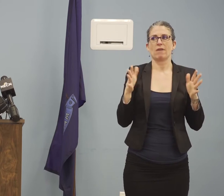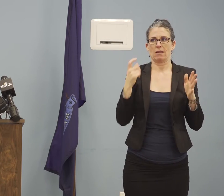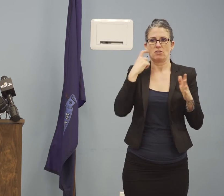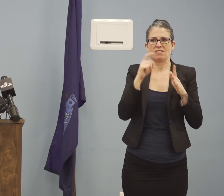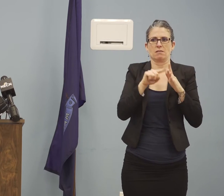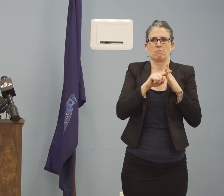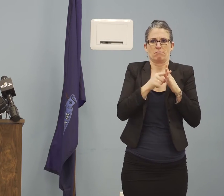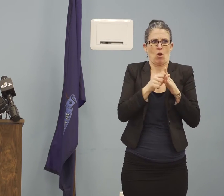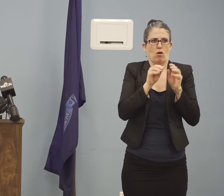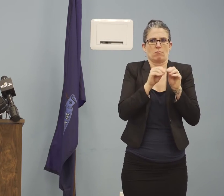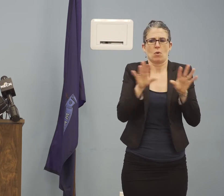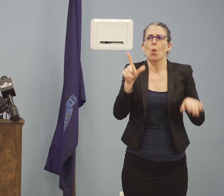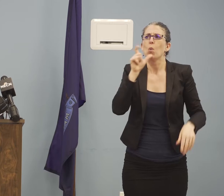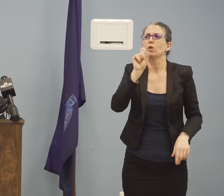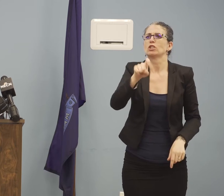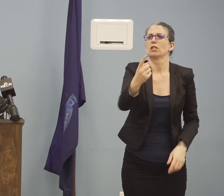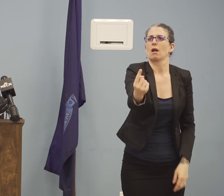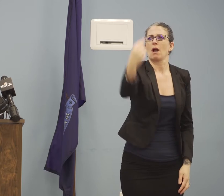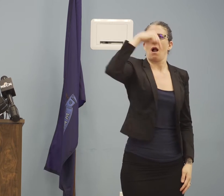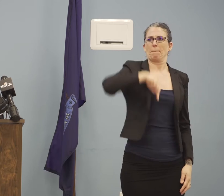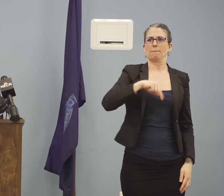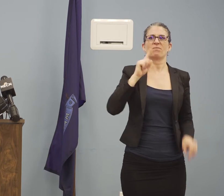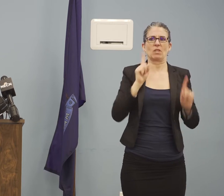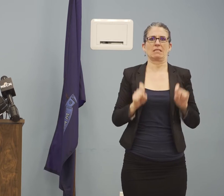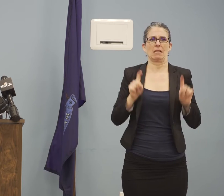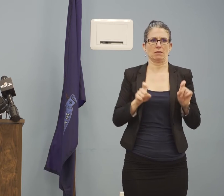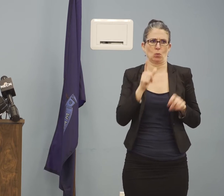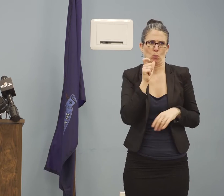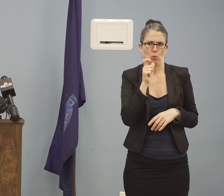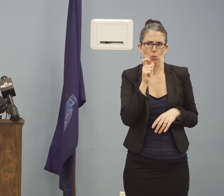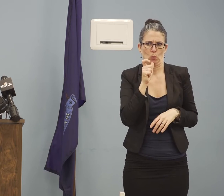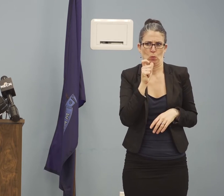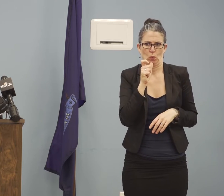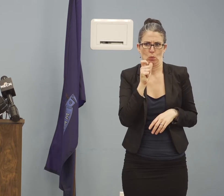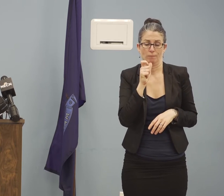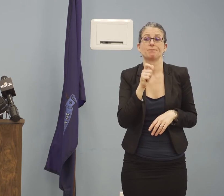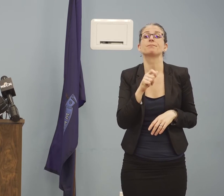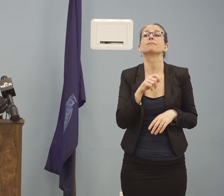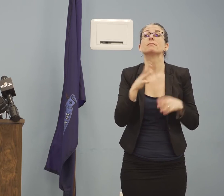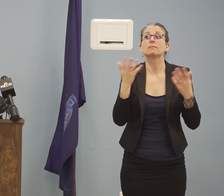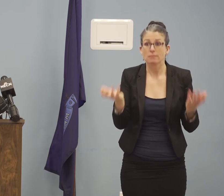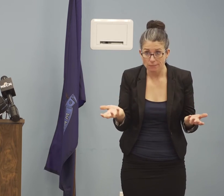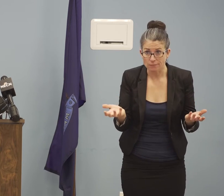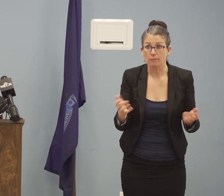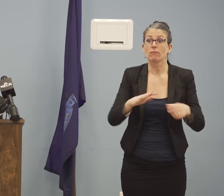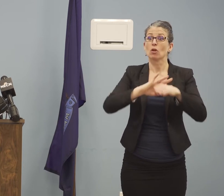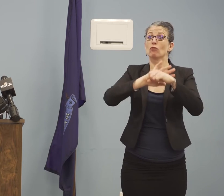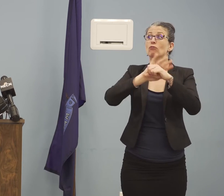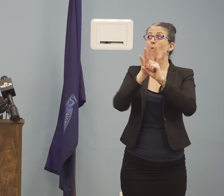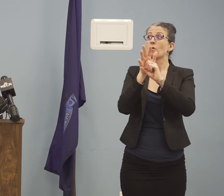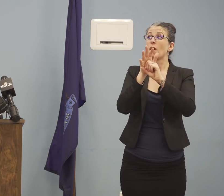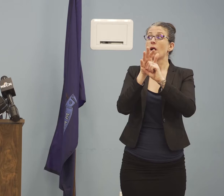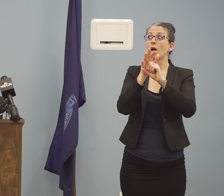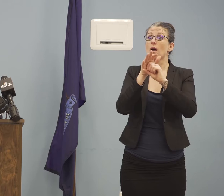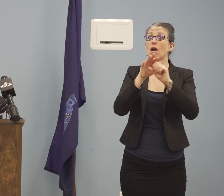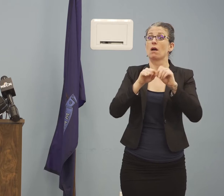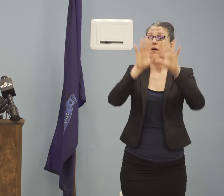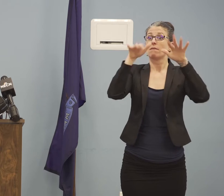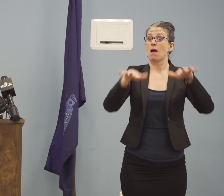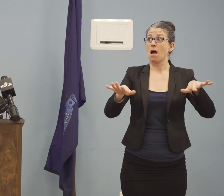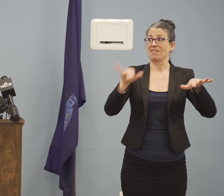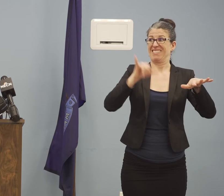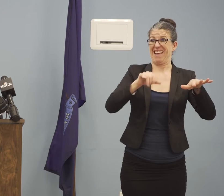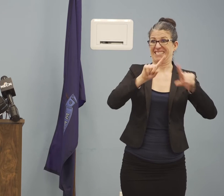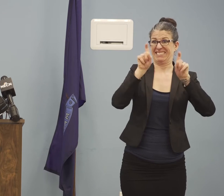about the coronavirus test is a few things. One is something that we've discussed at length, which is ensuring that